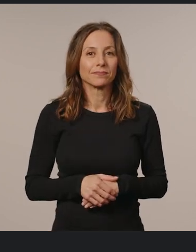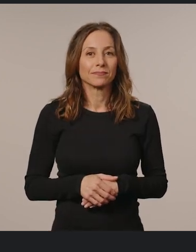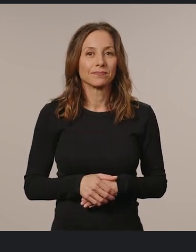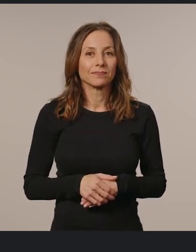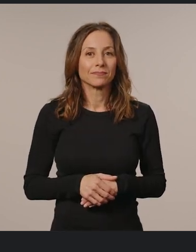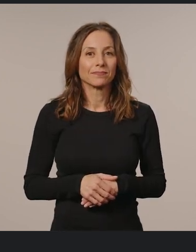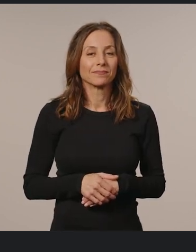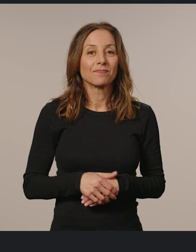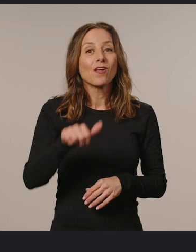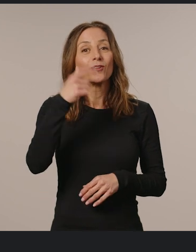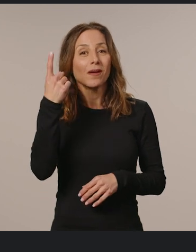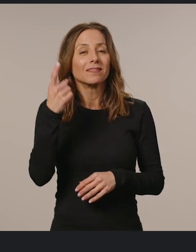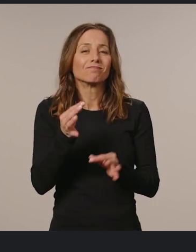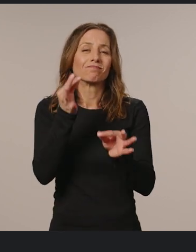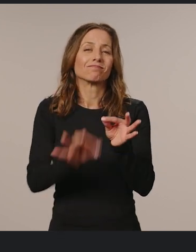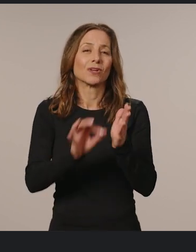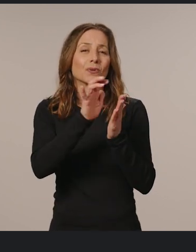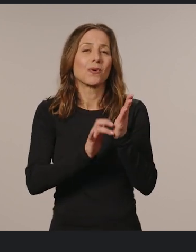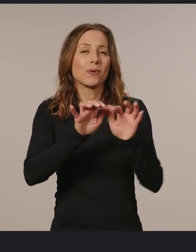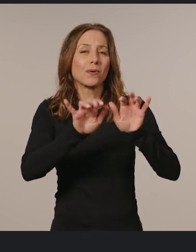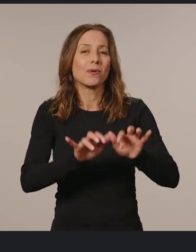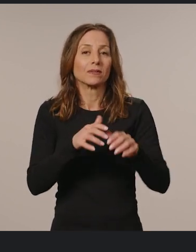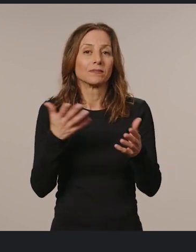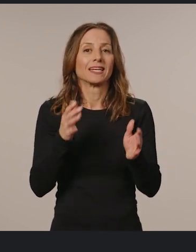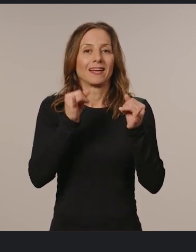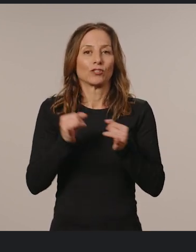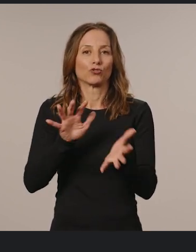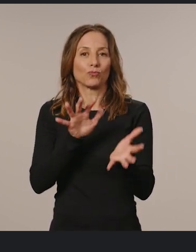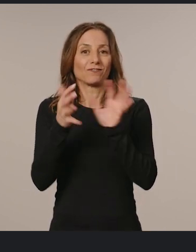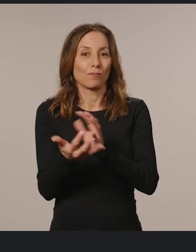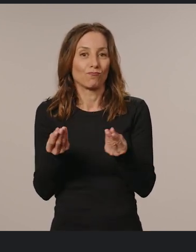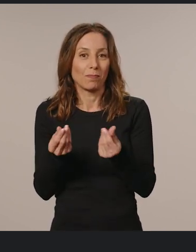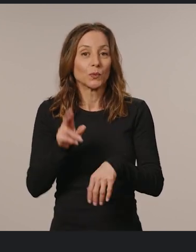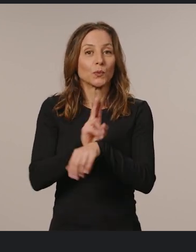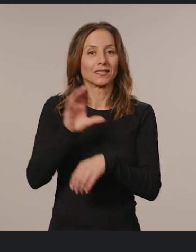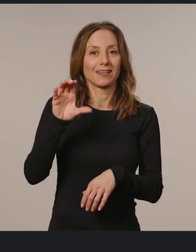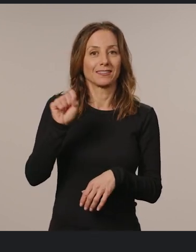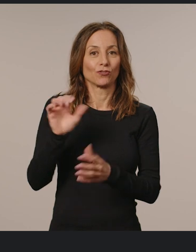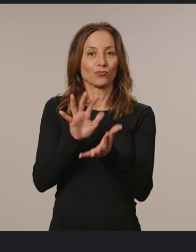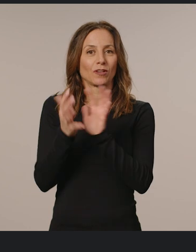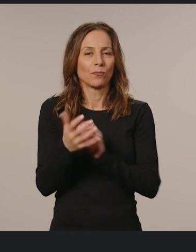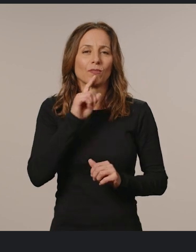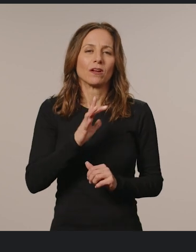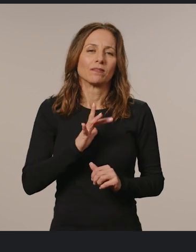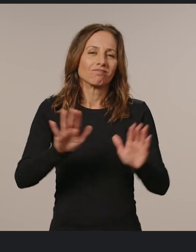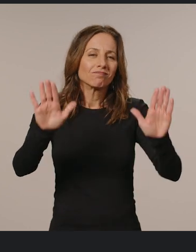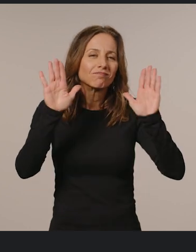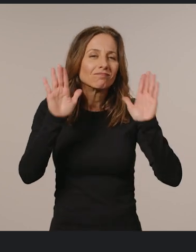Another one that simplifies our code is individual transform properties. Using CSS transform is a great and performant way